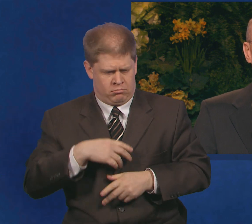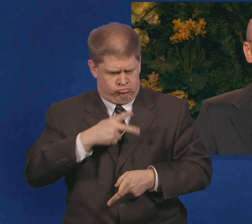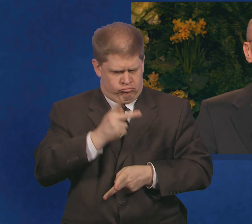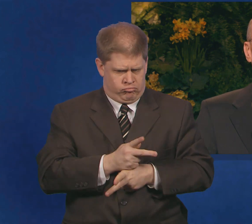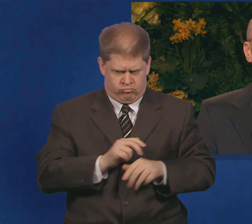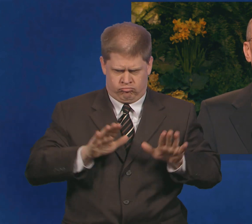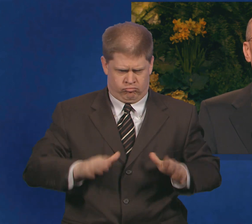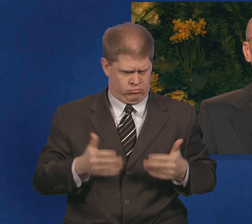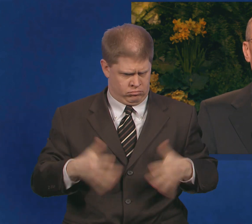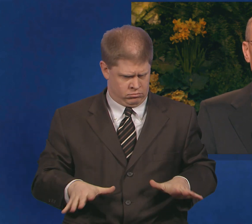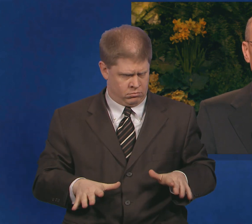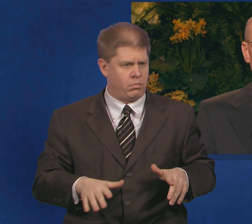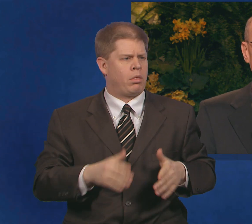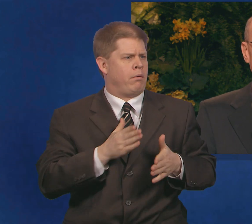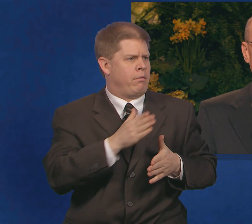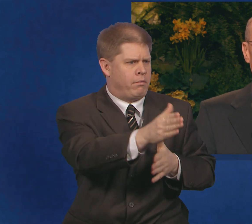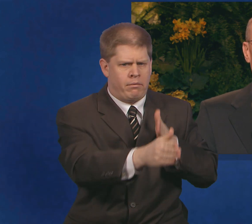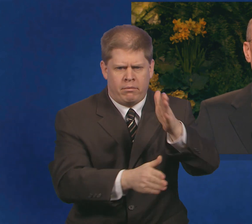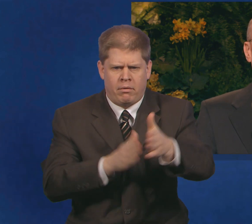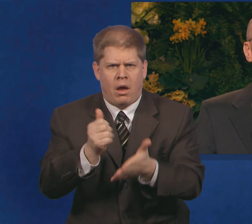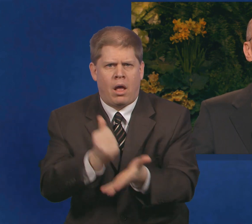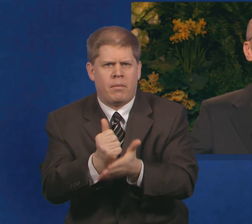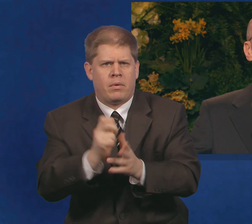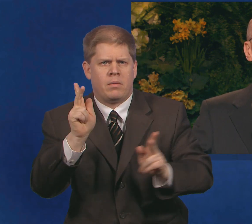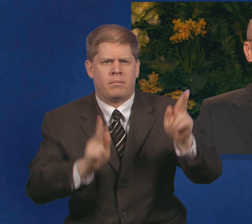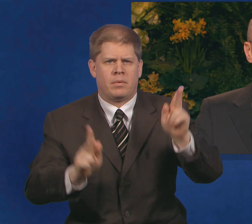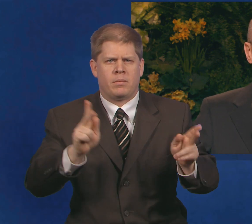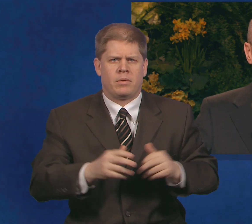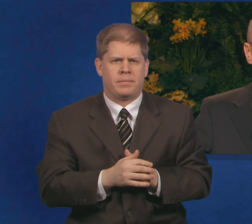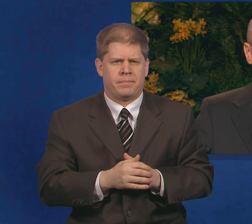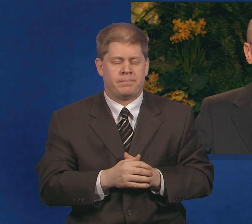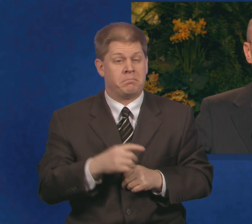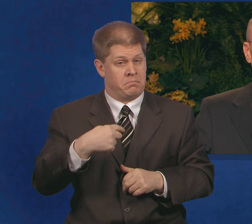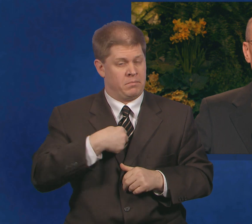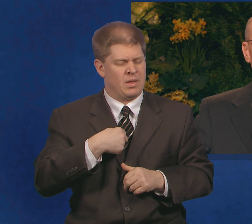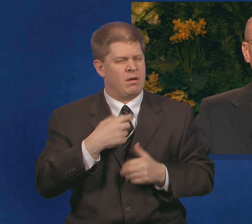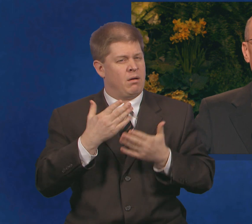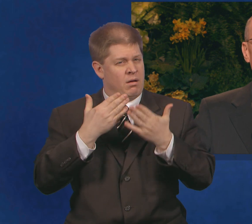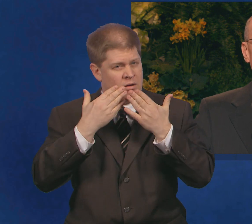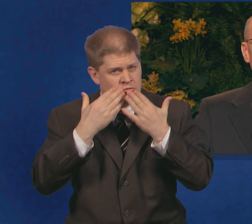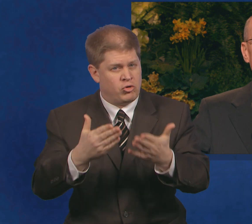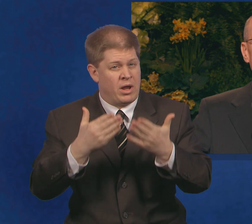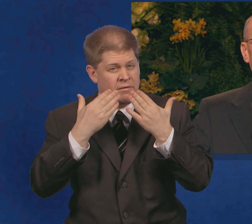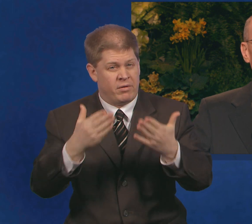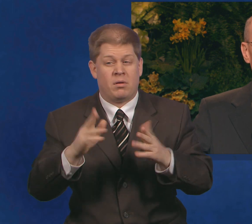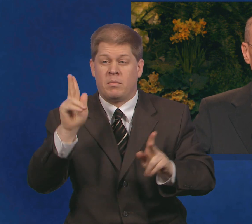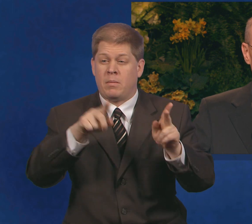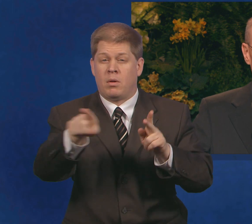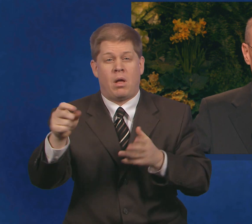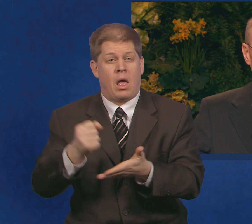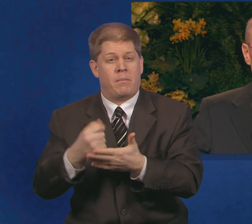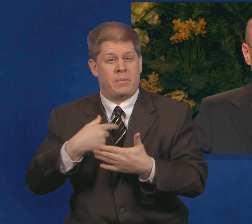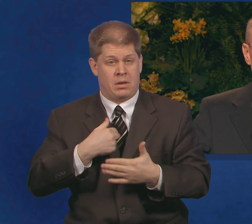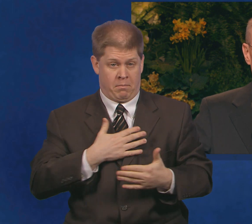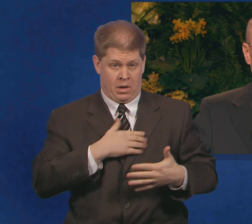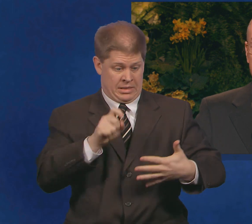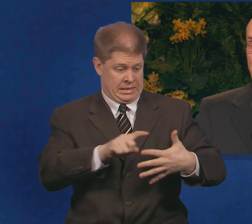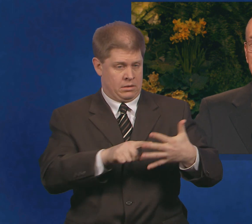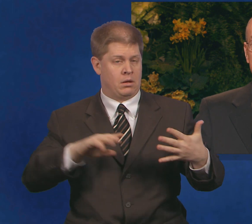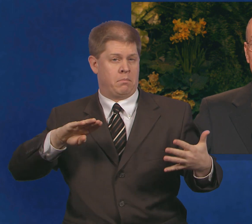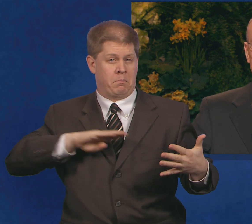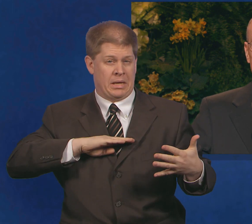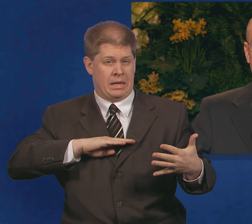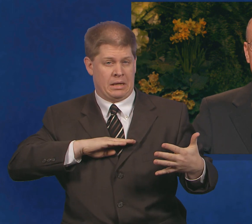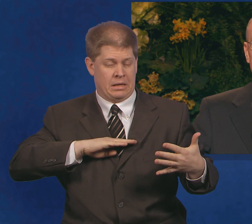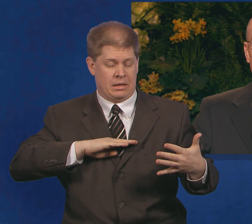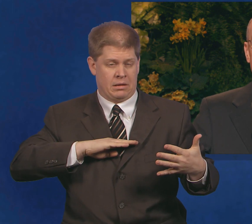to take care of others. I have been grateful for those who helped me meet my needs. I